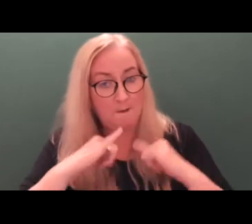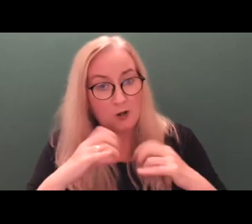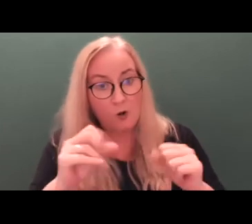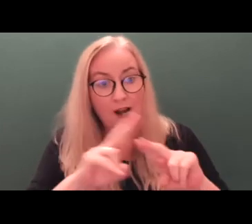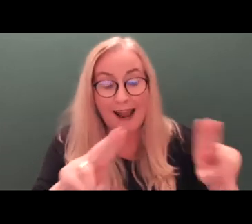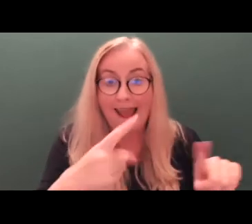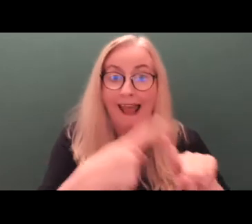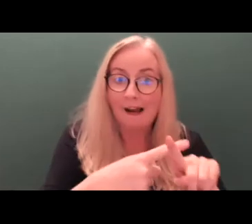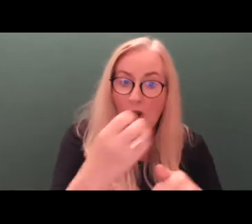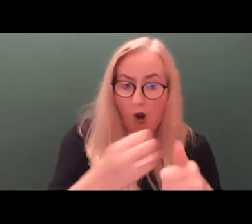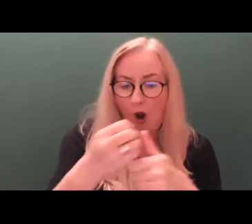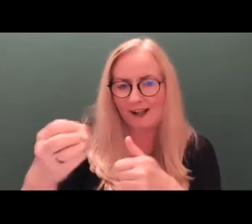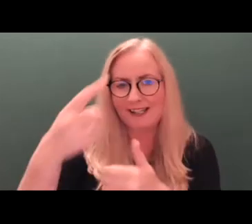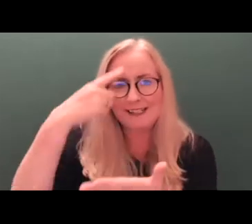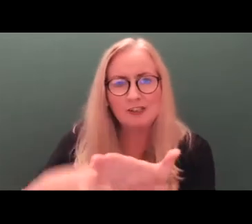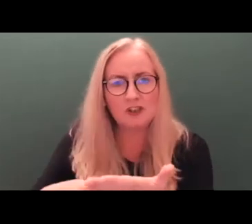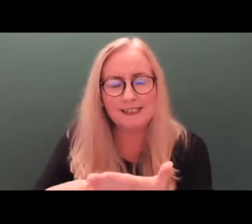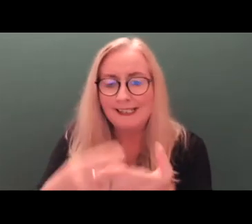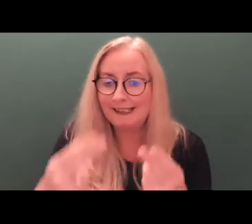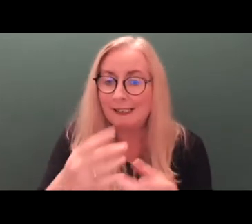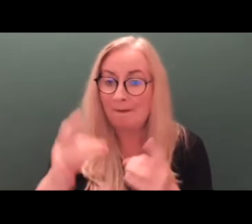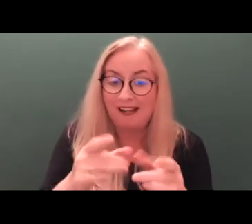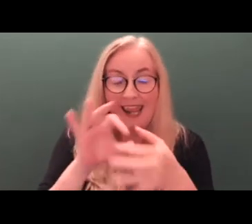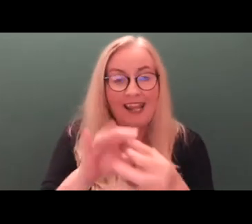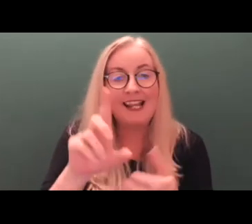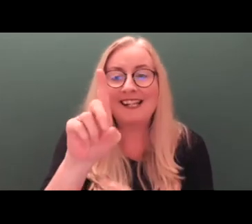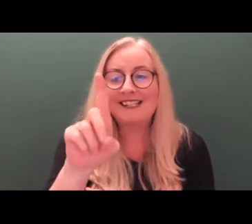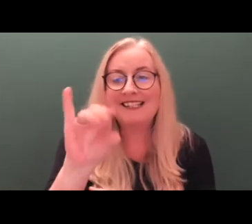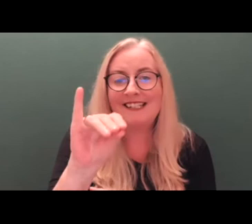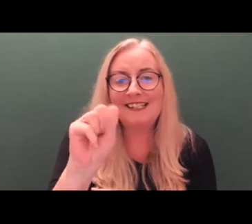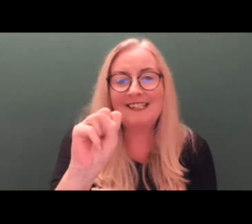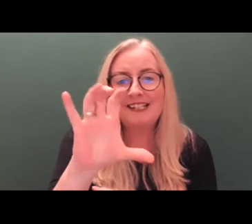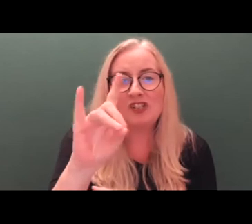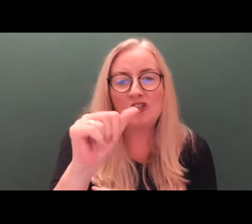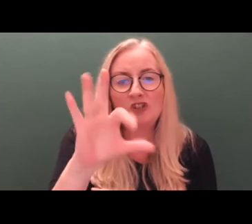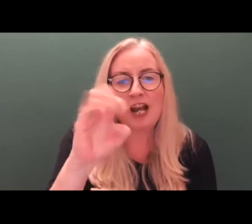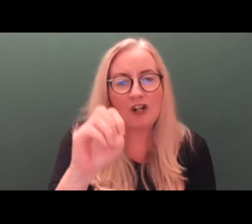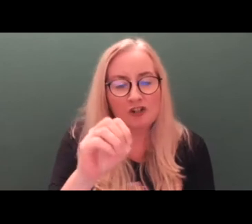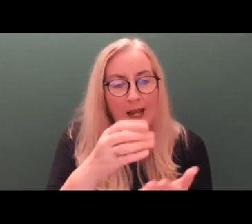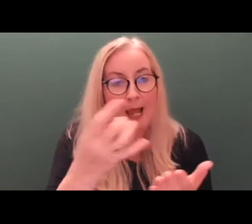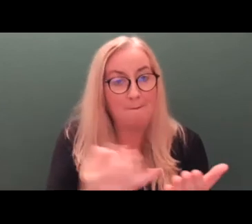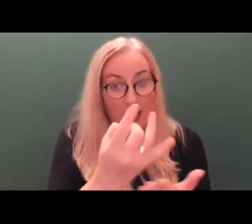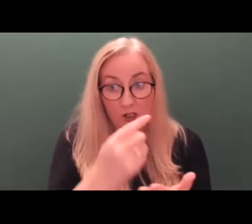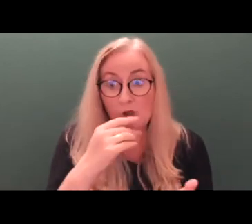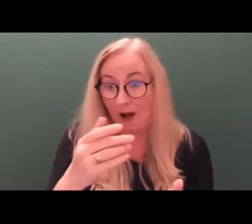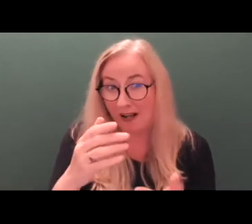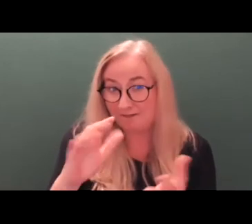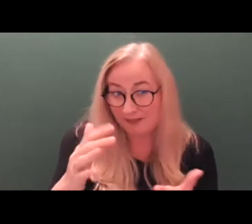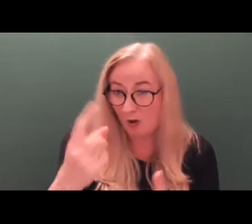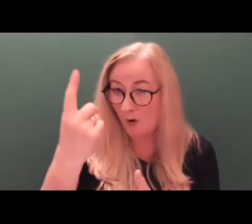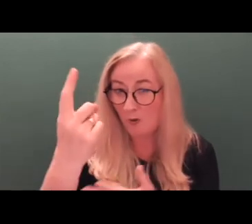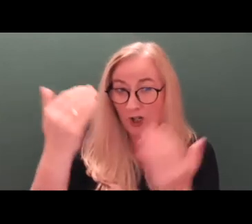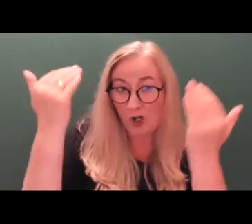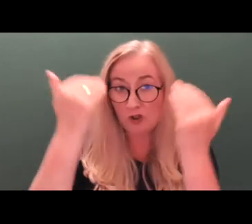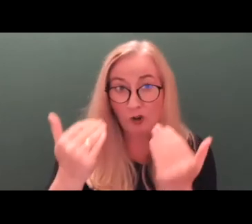decisions as might be required on a discharge application, it is estimated that one judge will probably